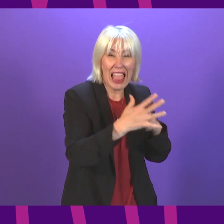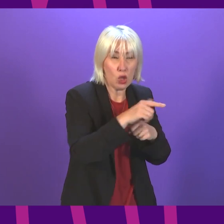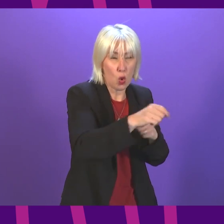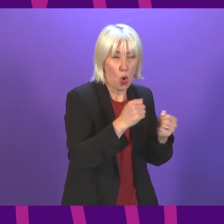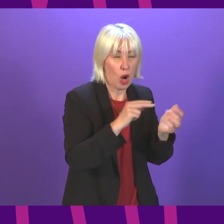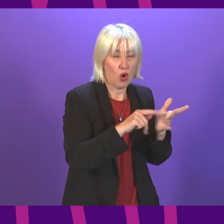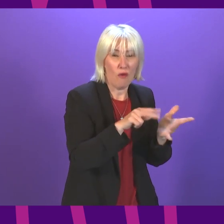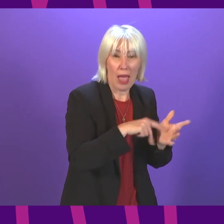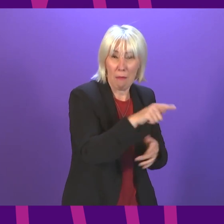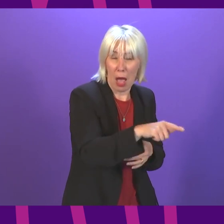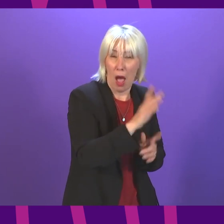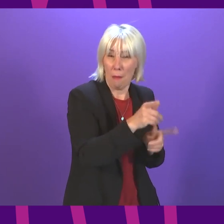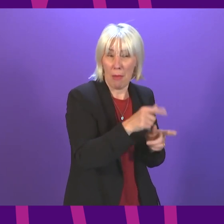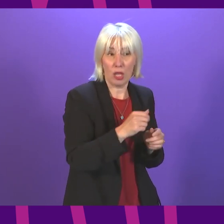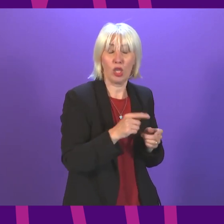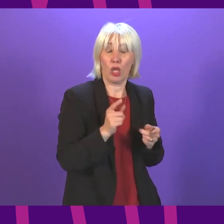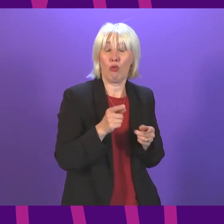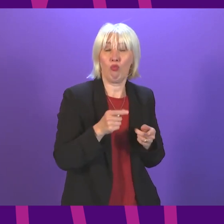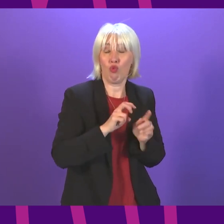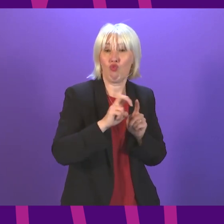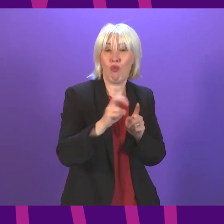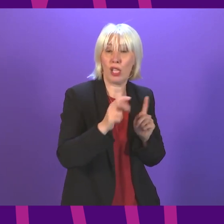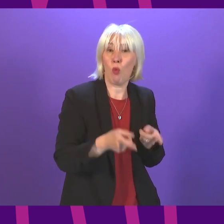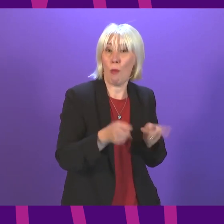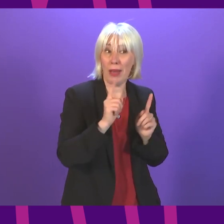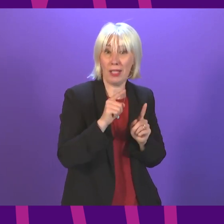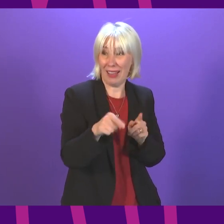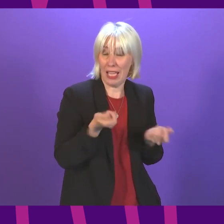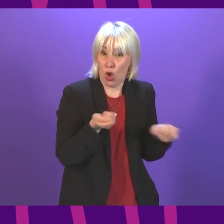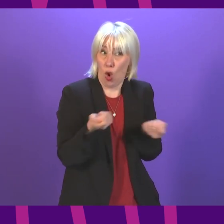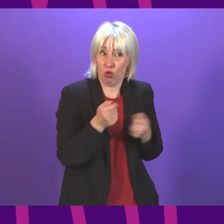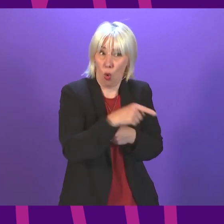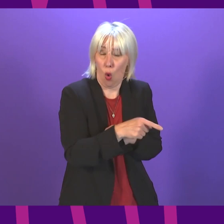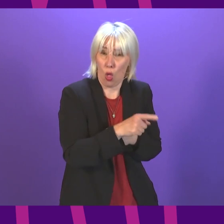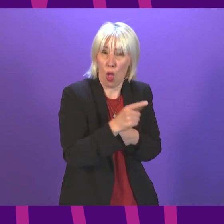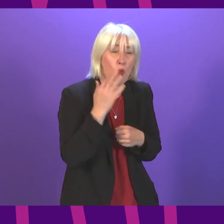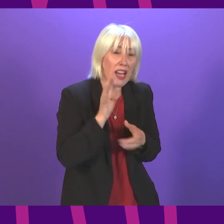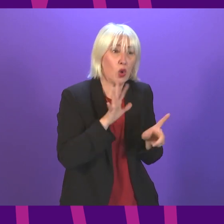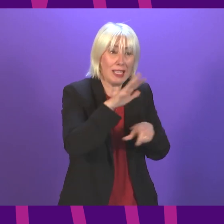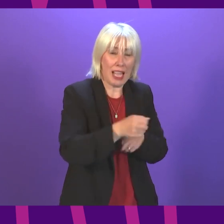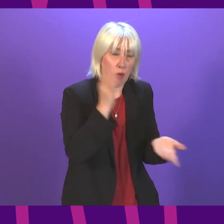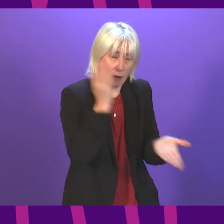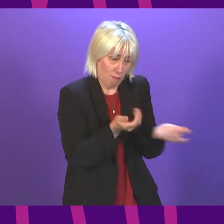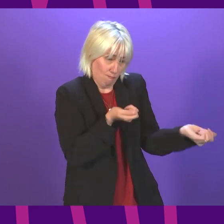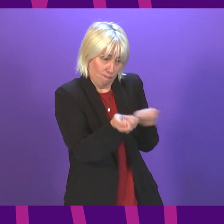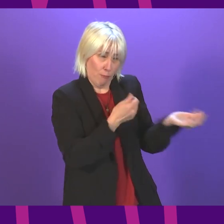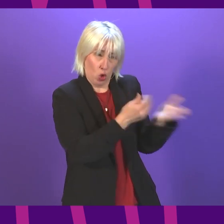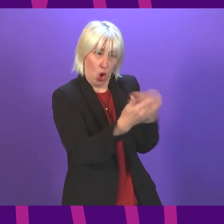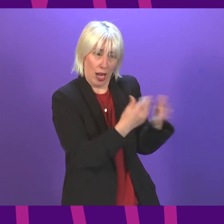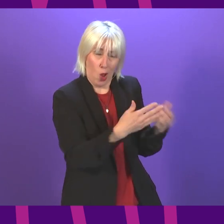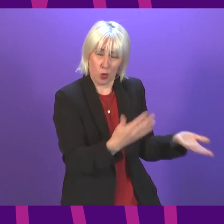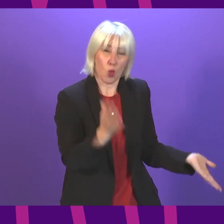happening on the transport minister's watch. When's he going to take control and get this sorted? Minister.